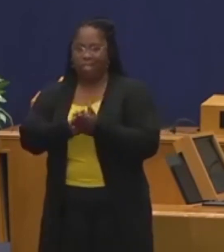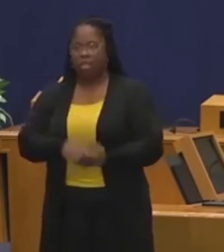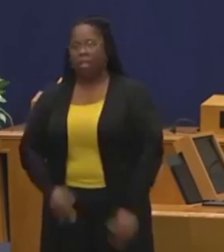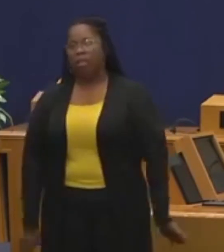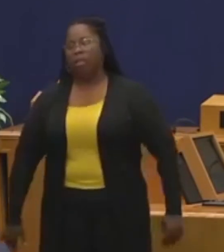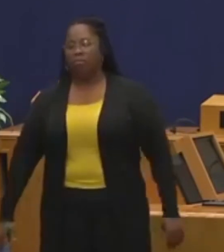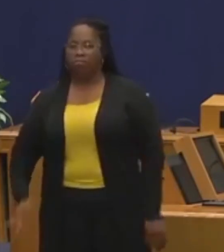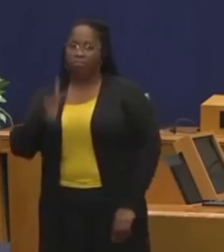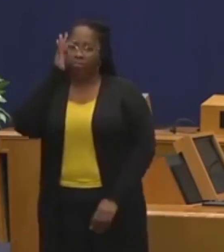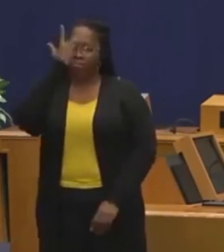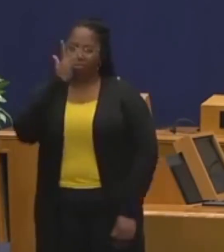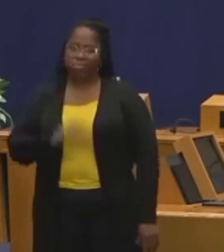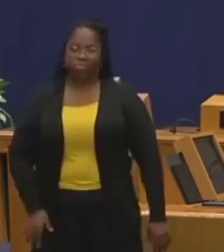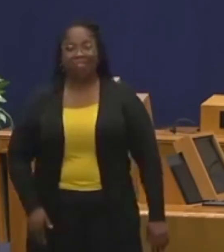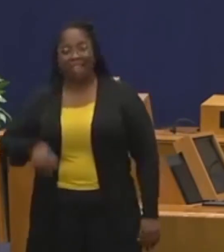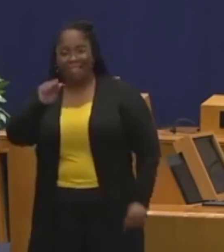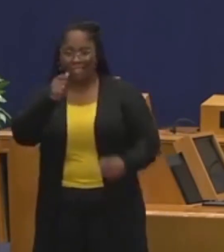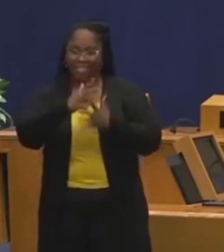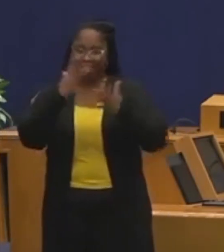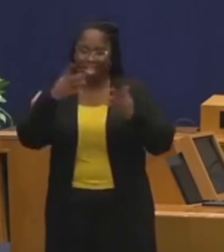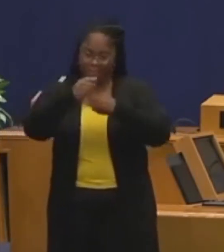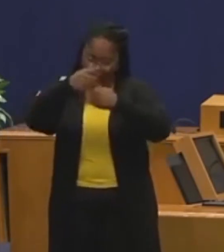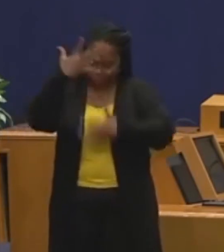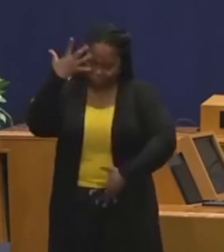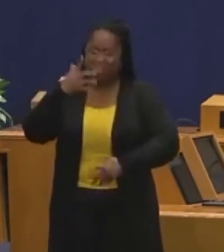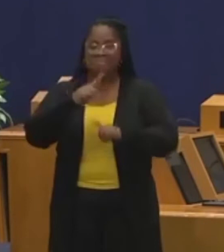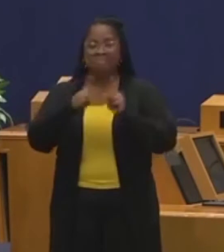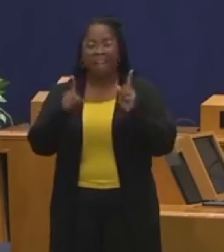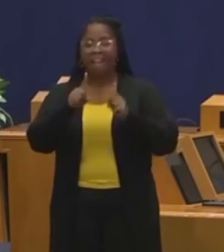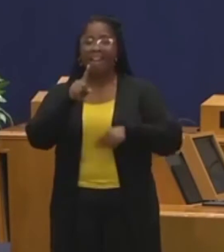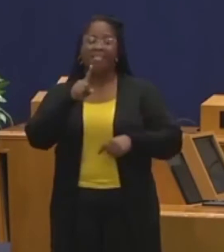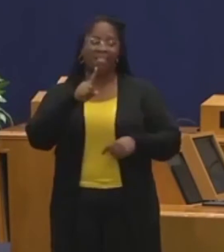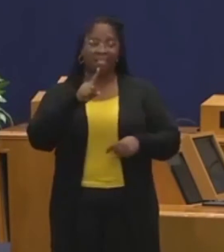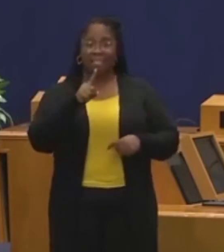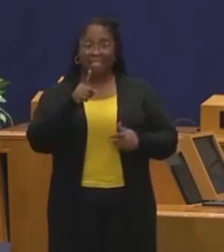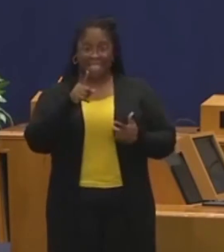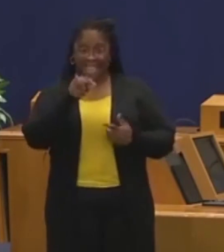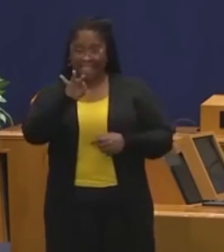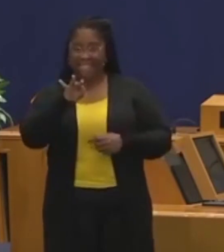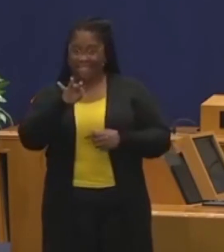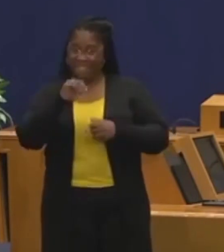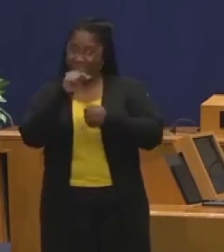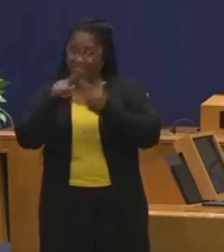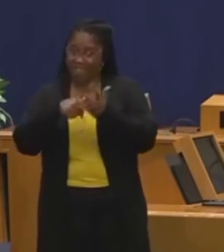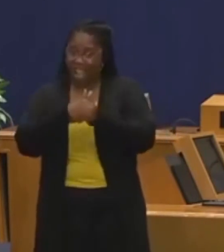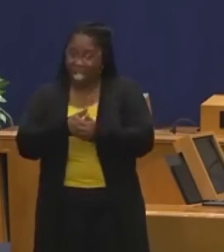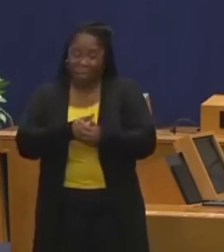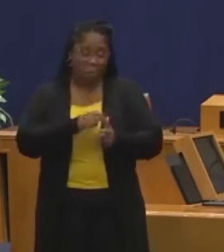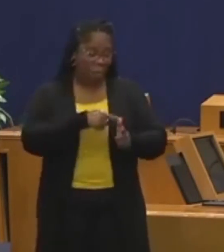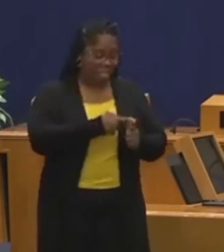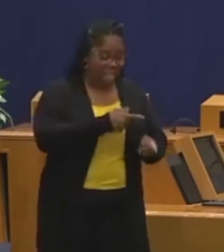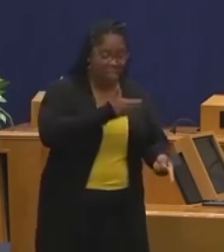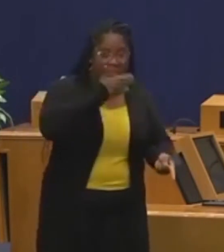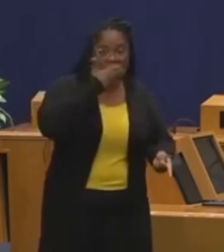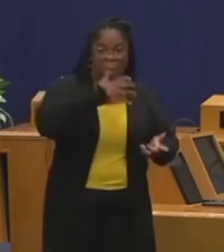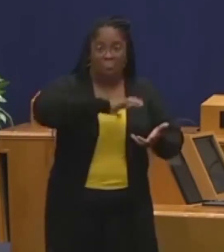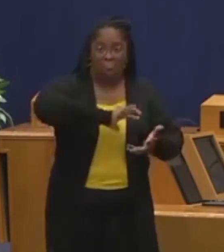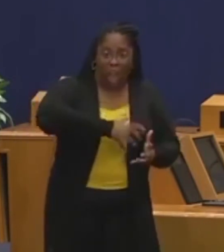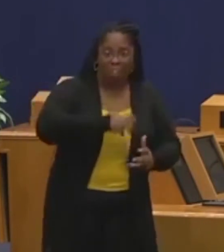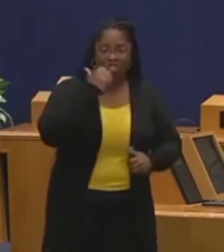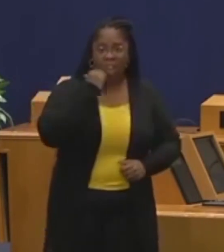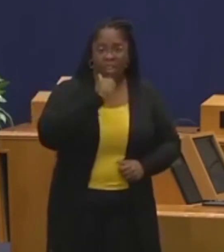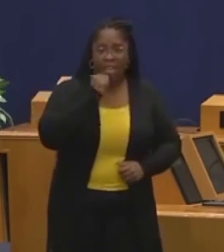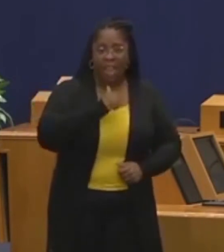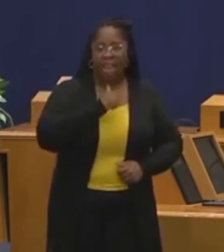do this and then we launder or wash our face coverings every day, they will provide the